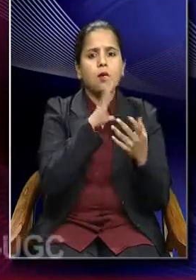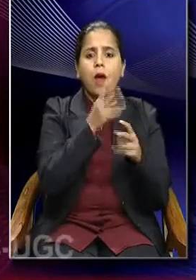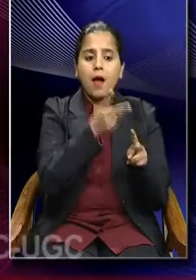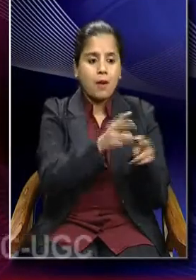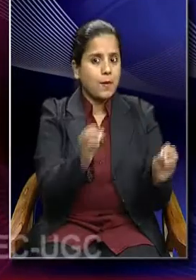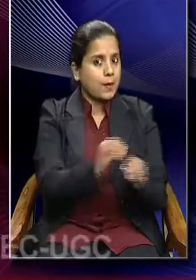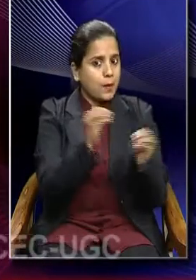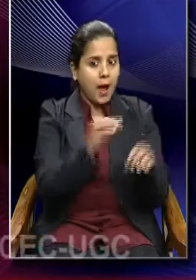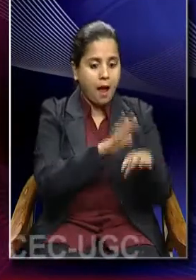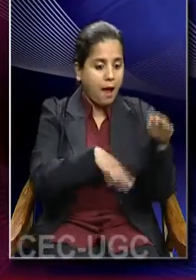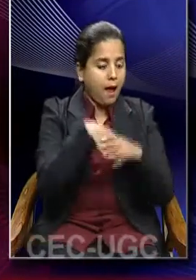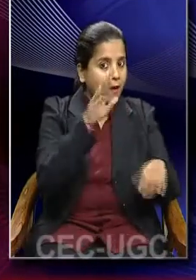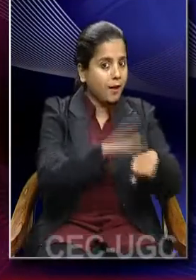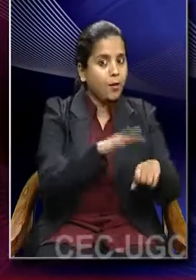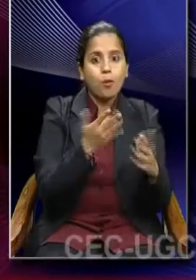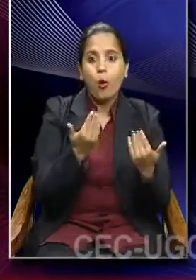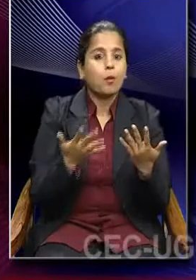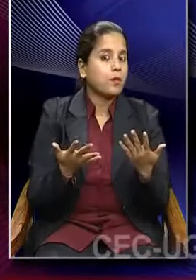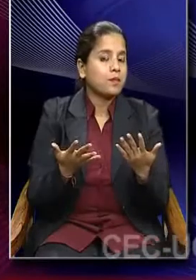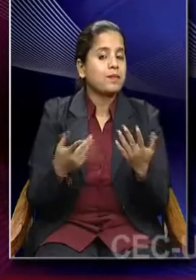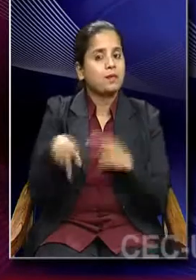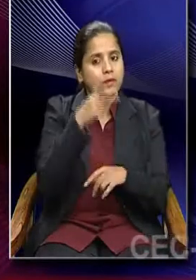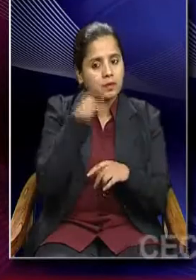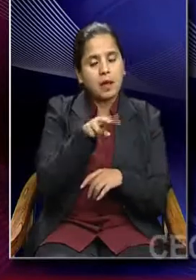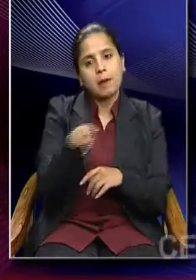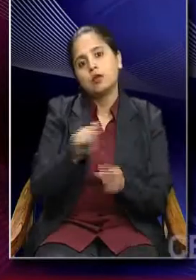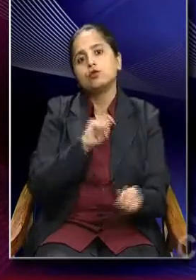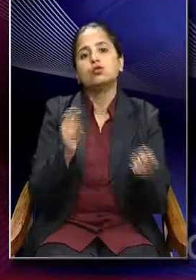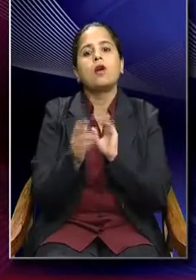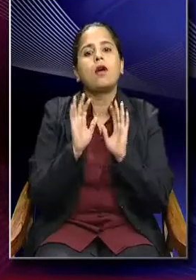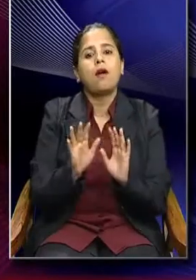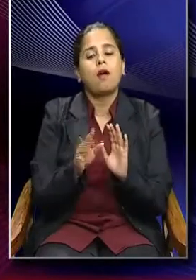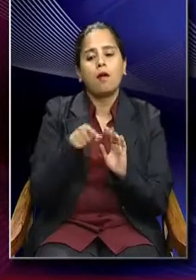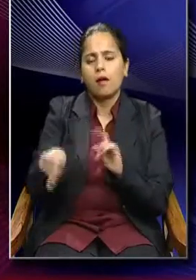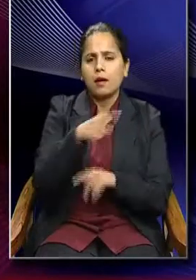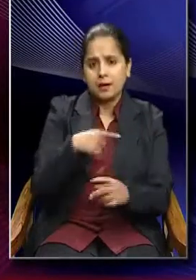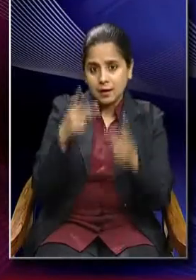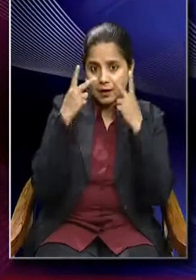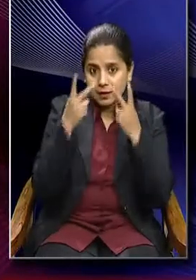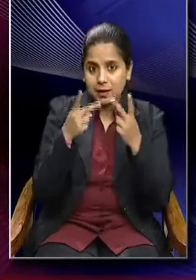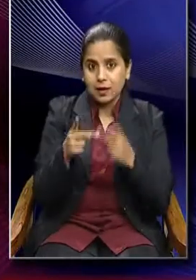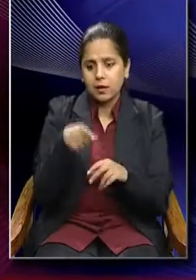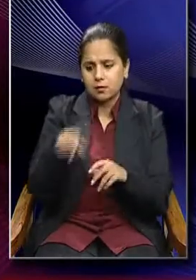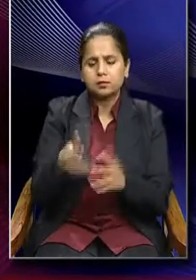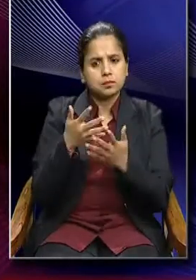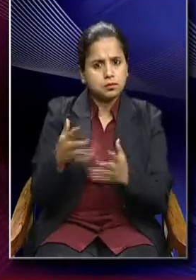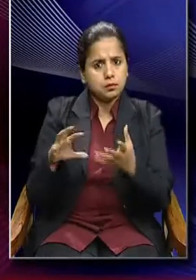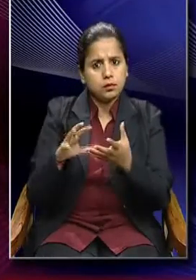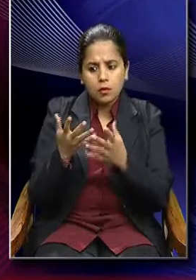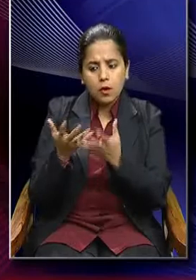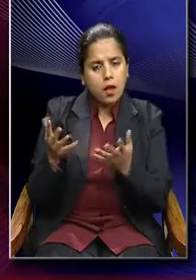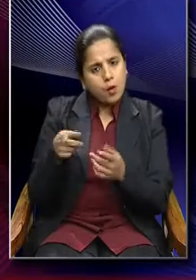physically. They change. The meaning changes. The way we look into that object also